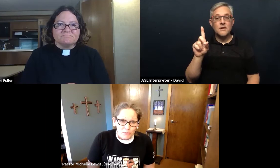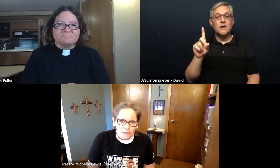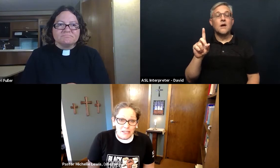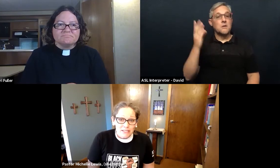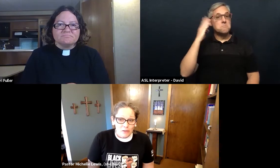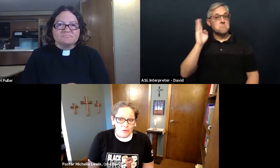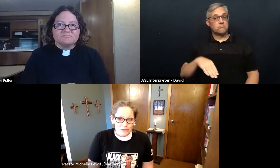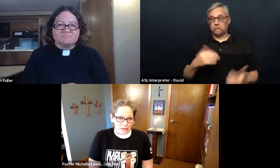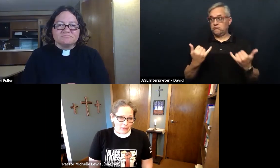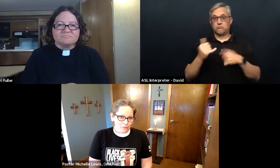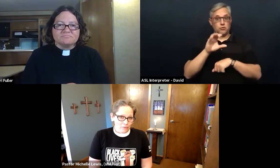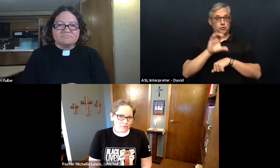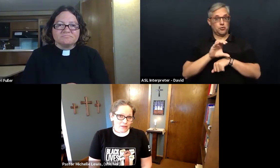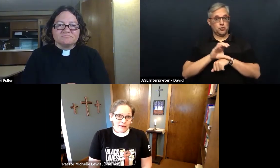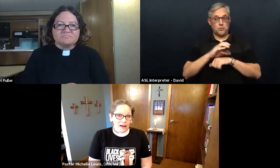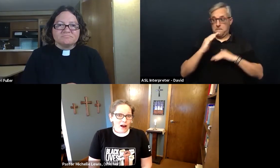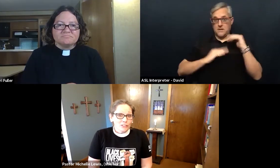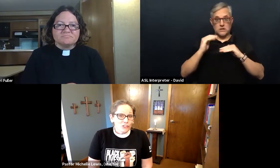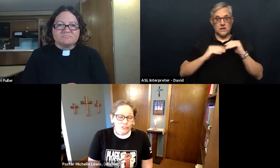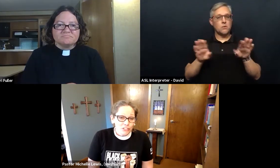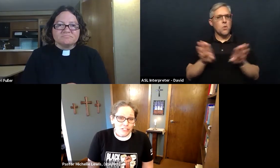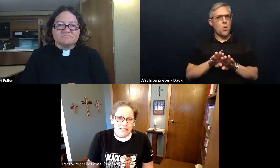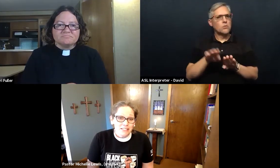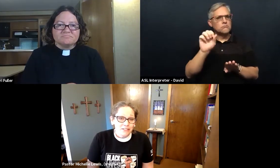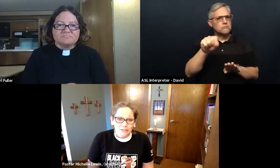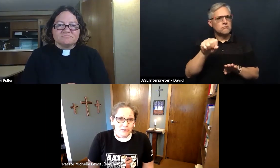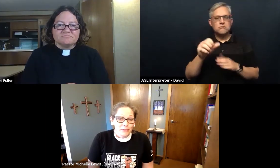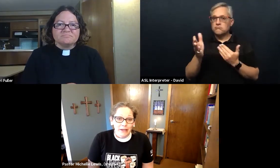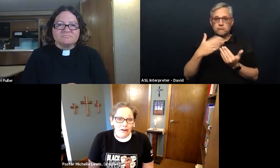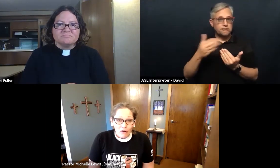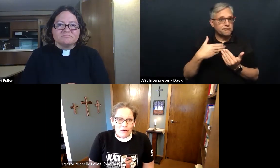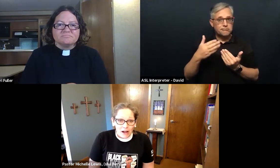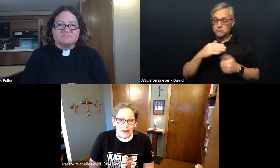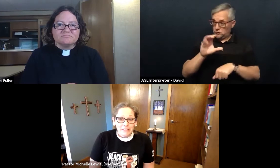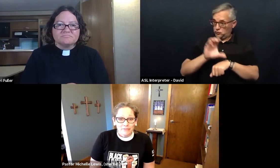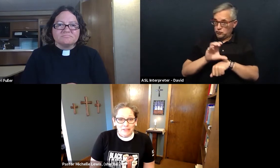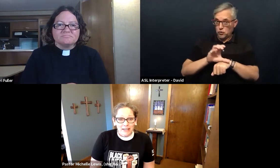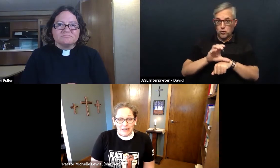building is closed right now our church is still doing all kinds of things